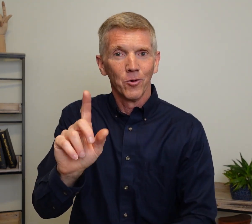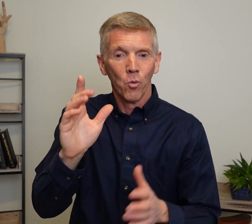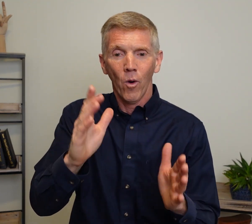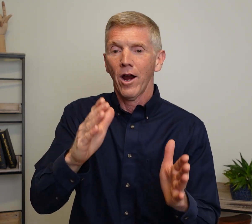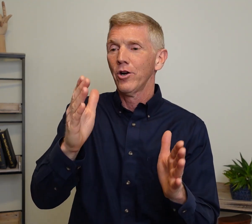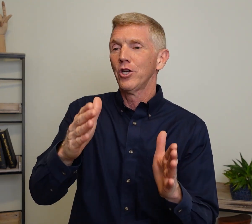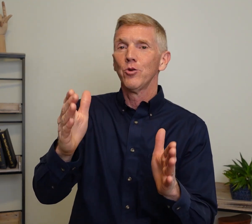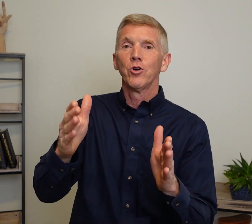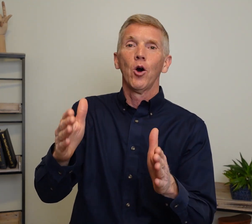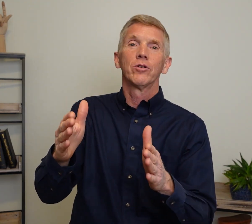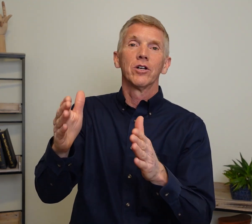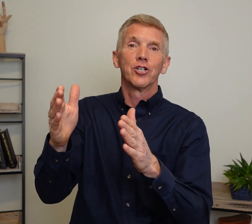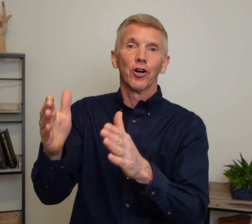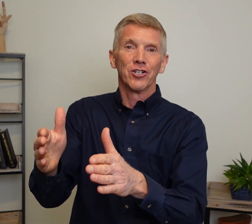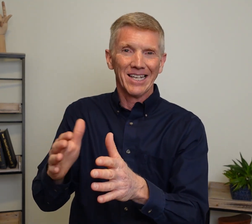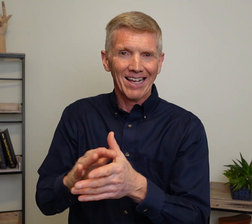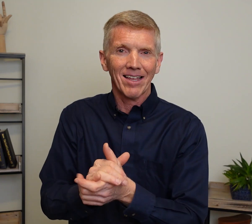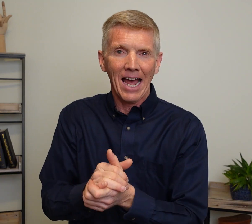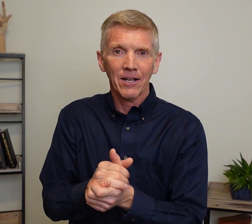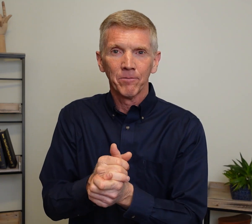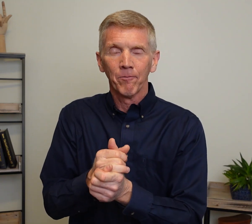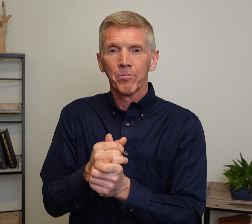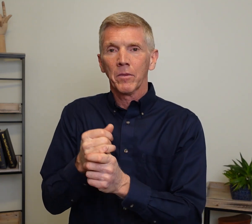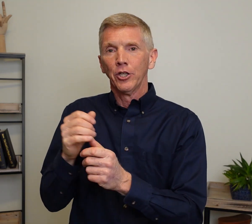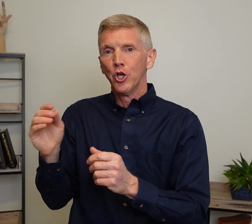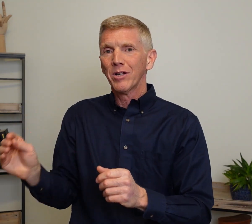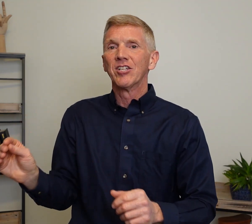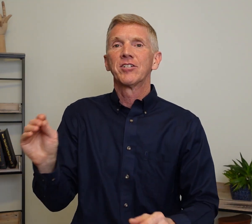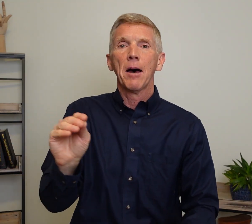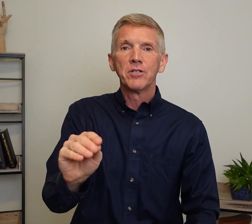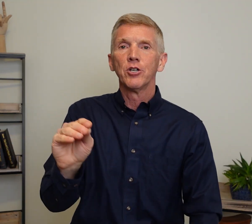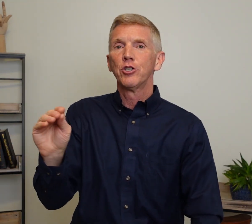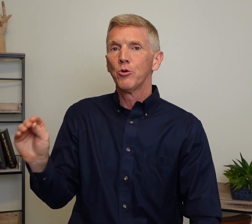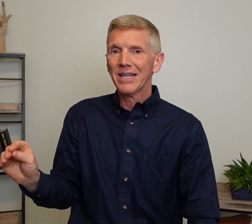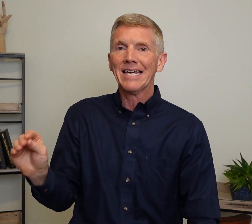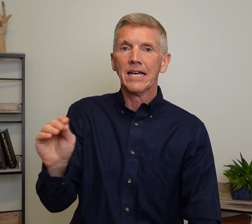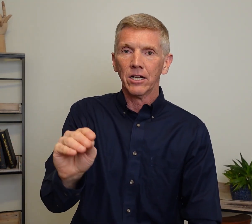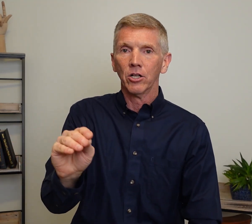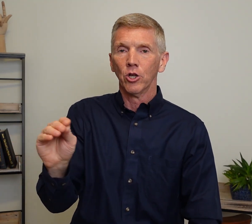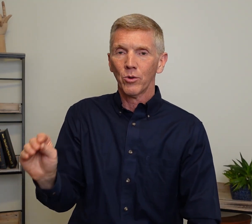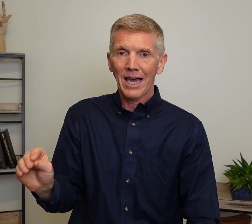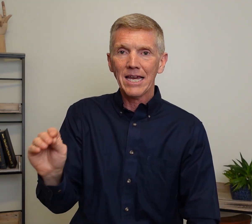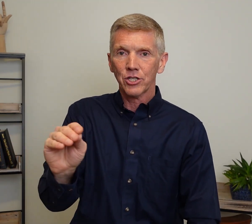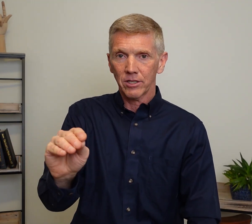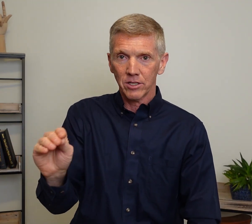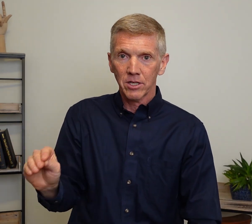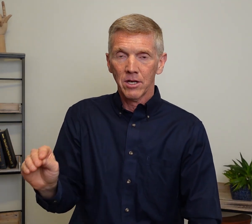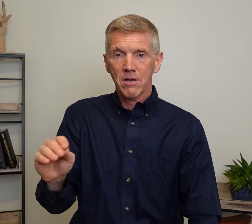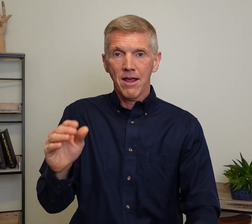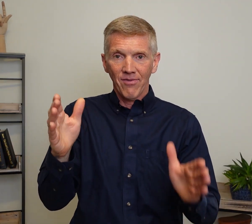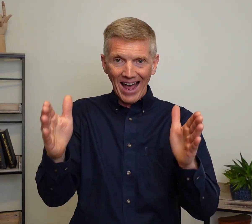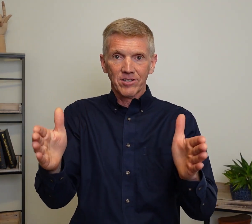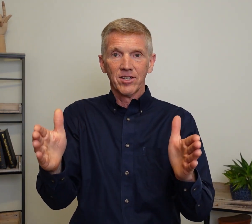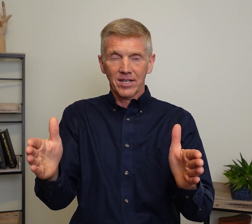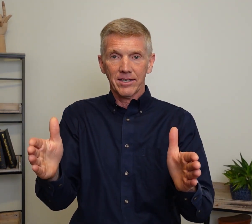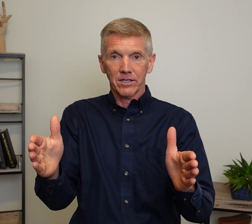Where do you go to church? Do you get that? You can substitute in locations. And that's the sentence.